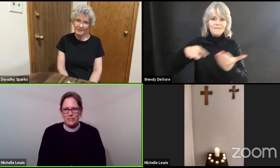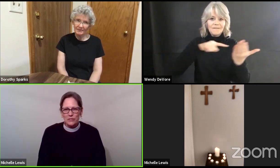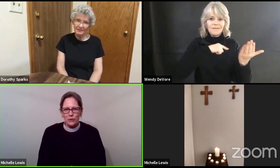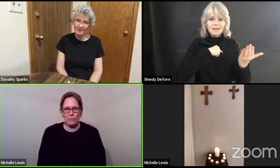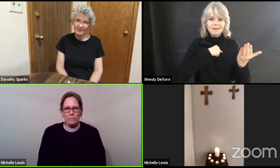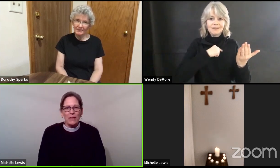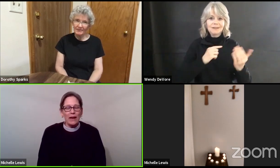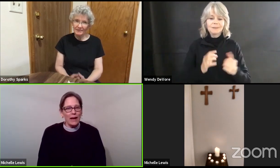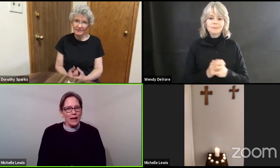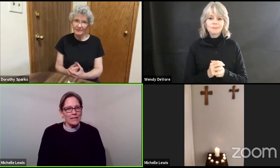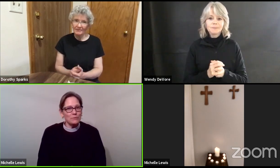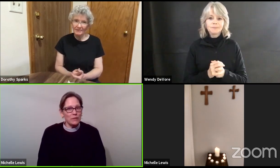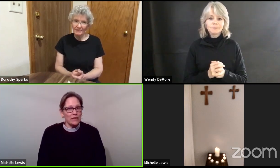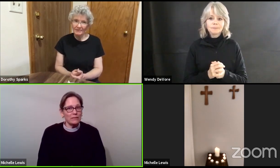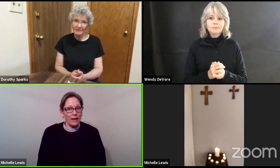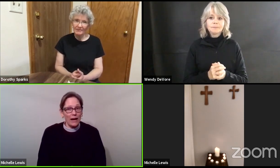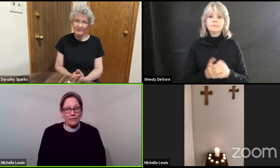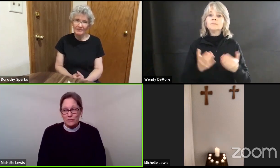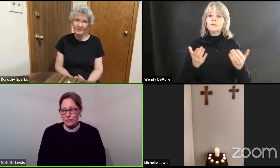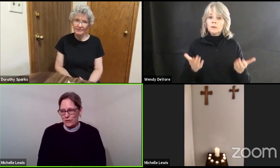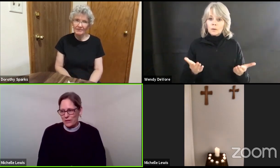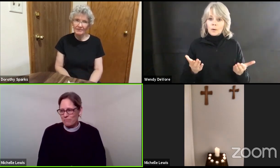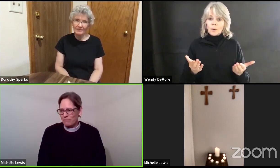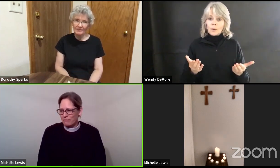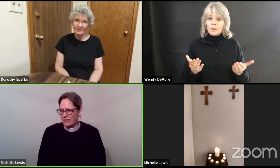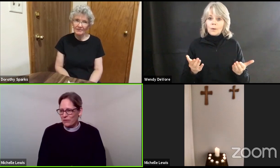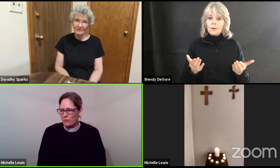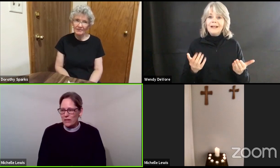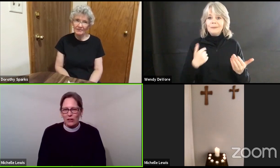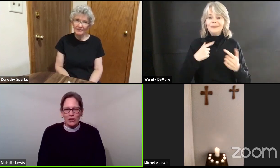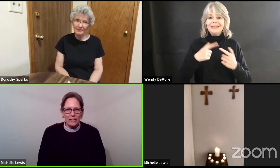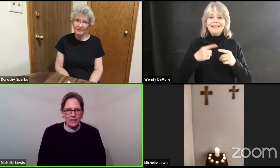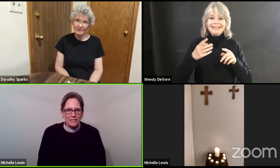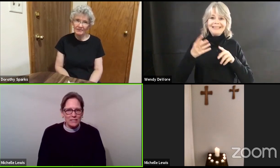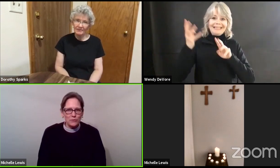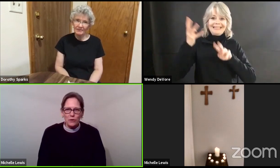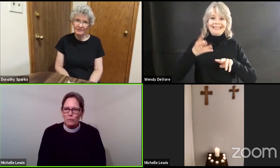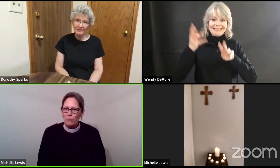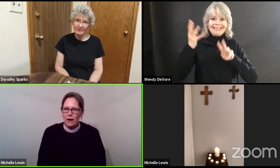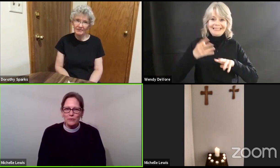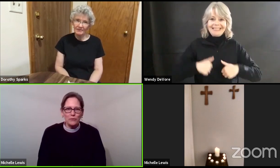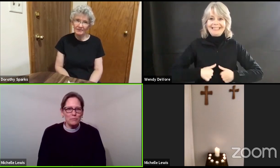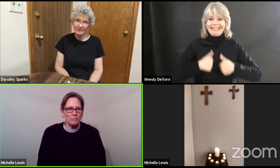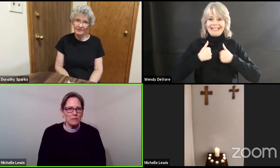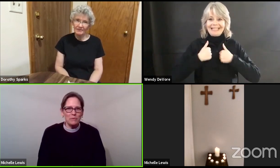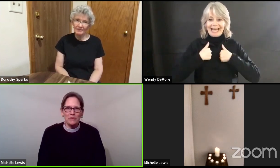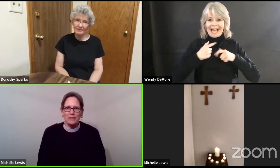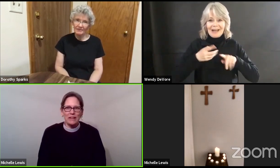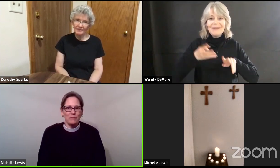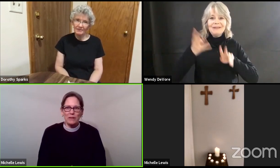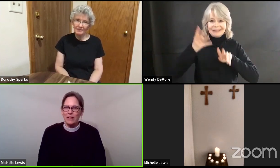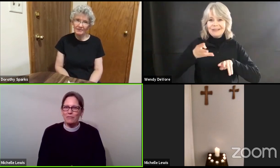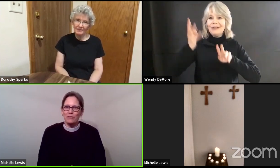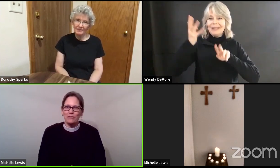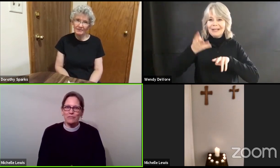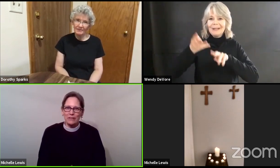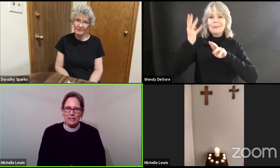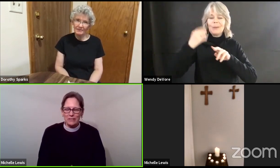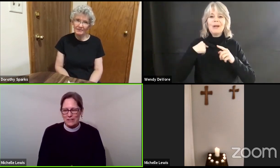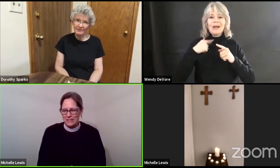So, as we live stream, we are connecting to a wider group of people than we have for a very long